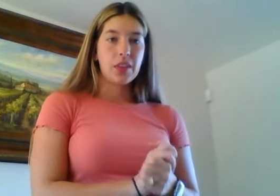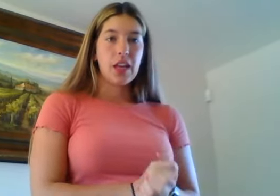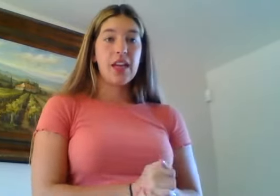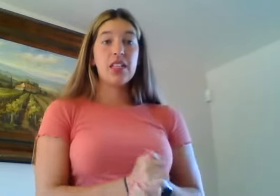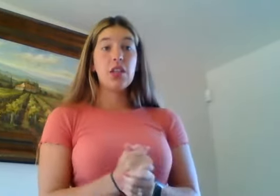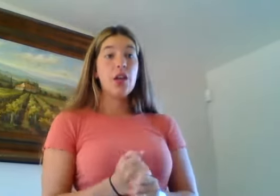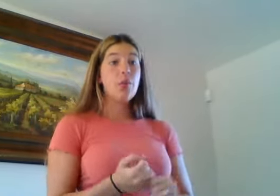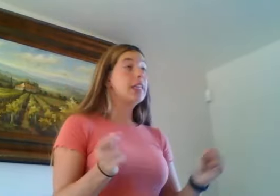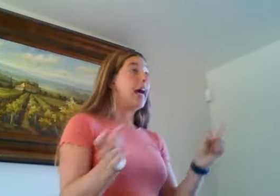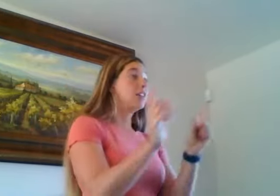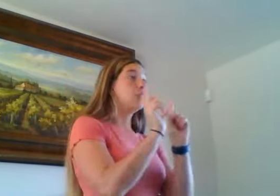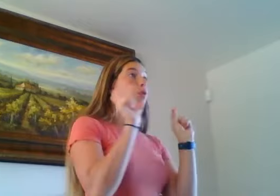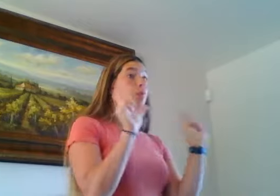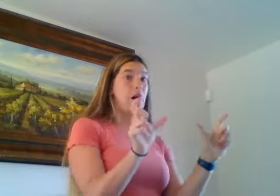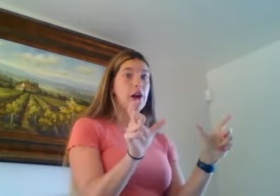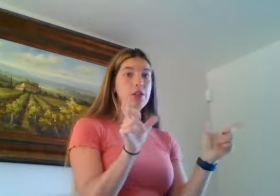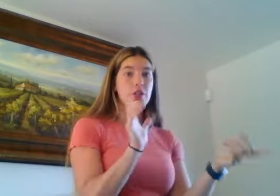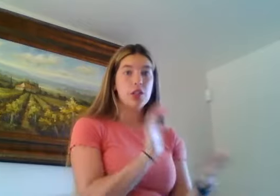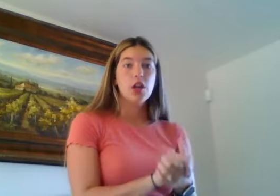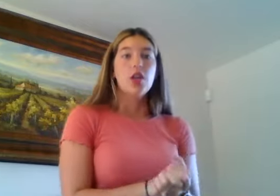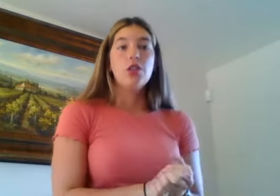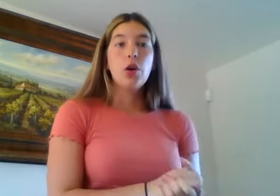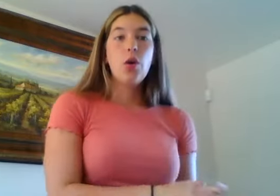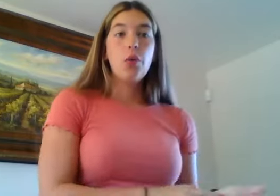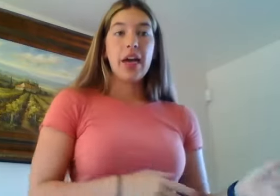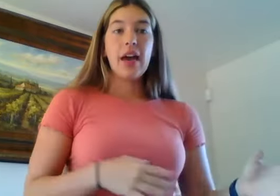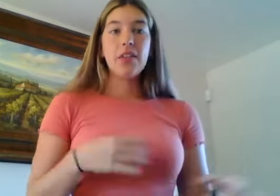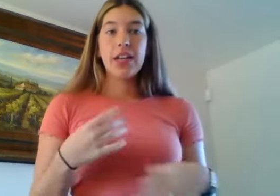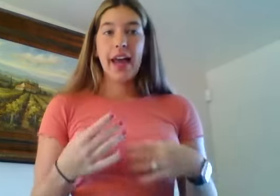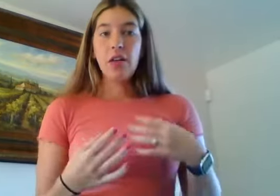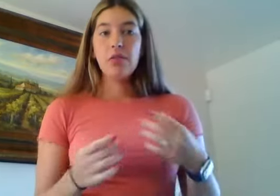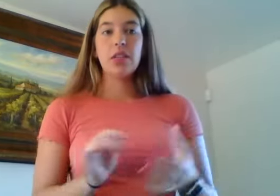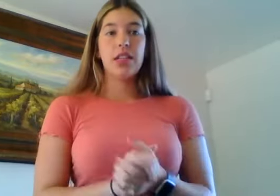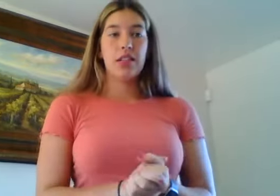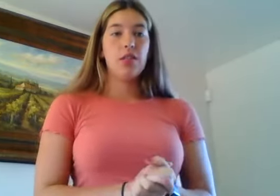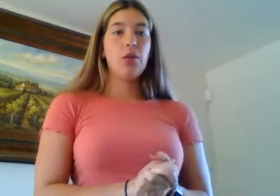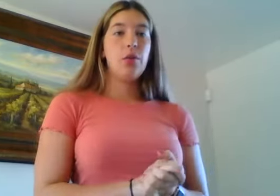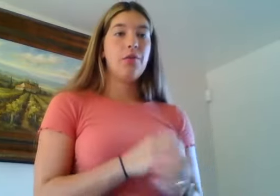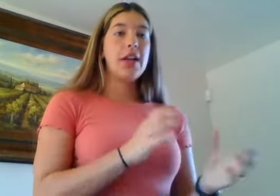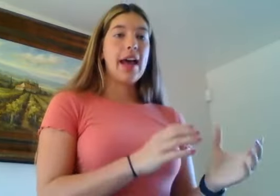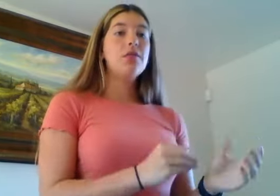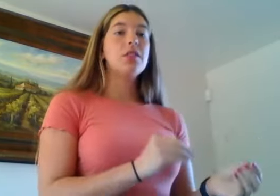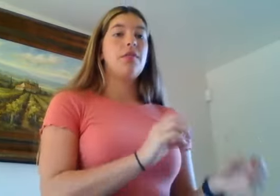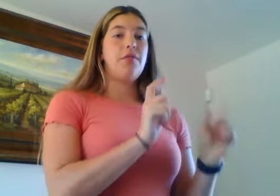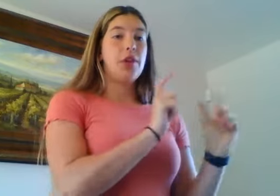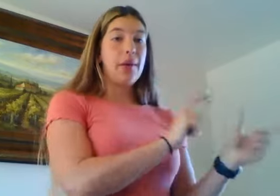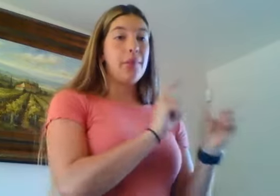It's a word that has two parts. So, we have the nouns. So, for nouns, for compound